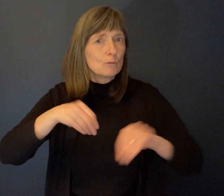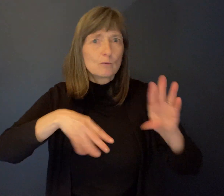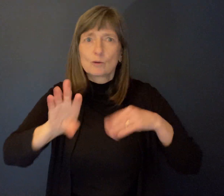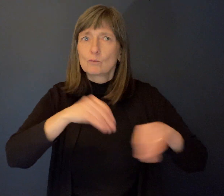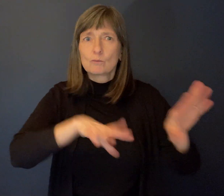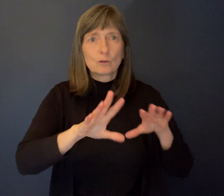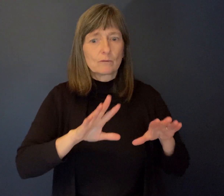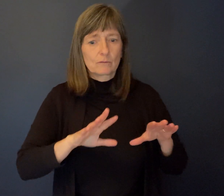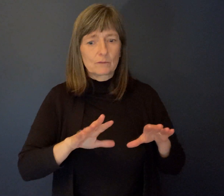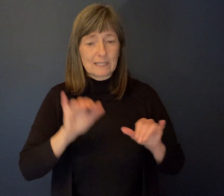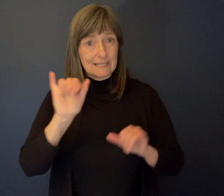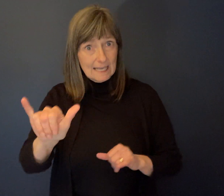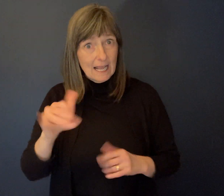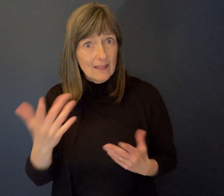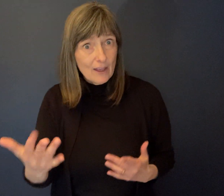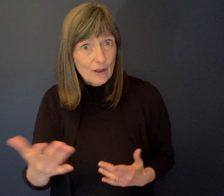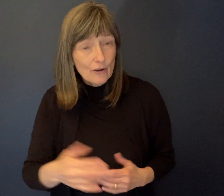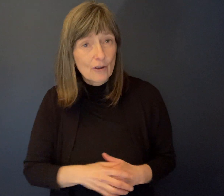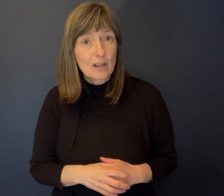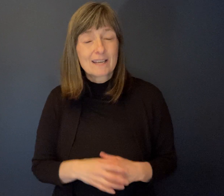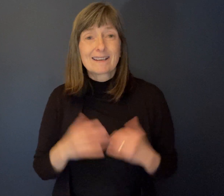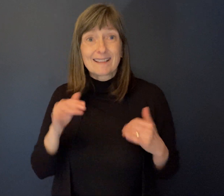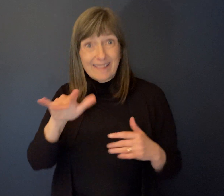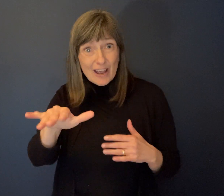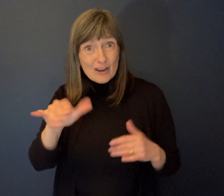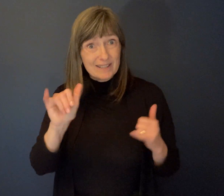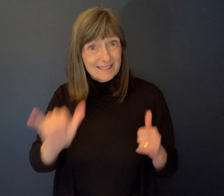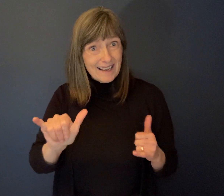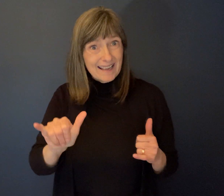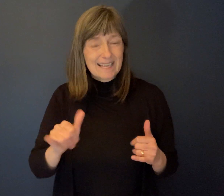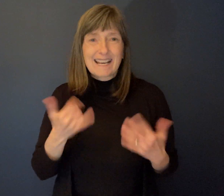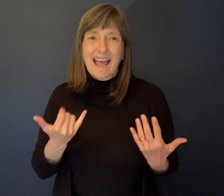community, pardon me, in community. We're slipping there. Absolutely.